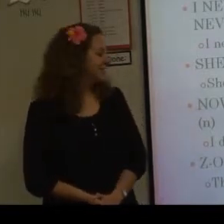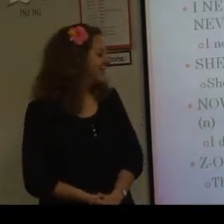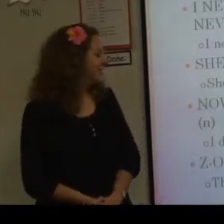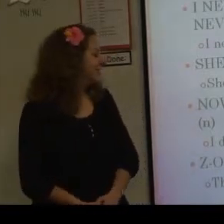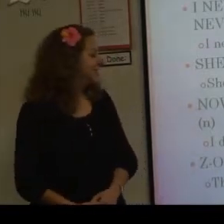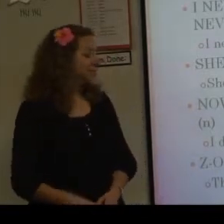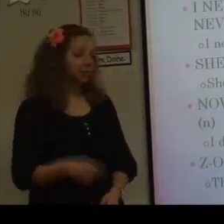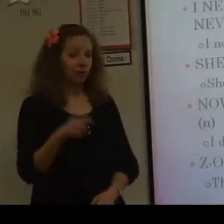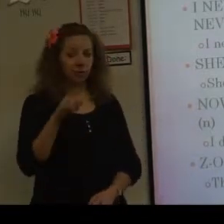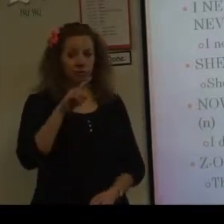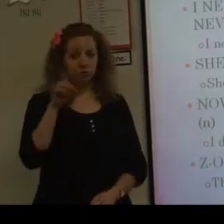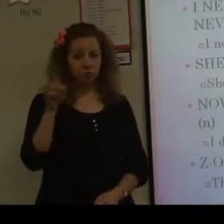Okay. So.